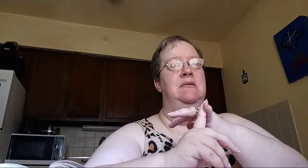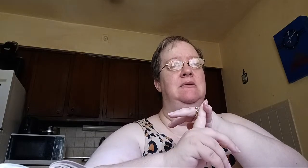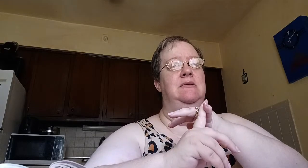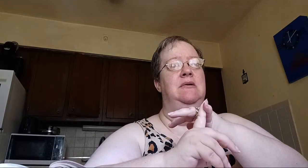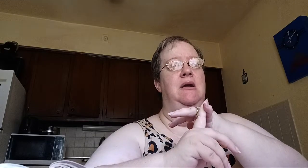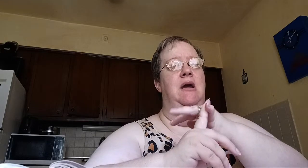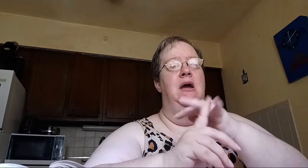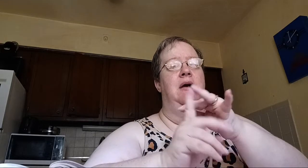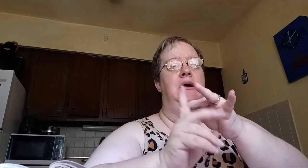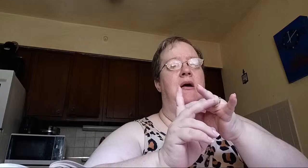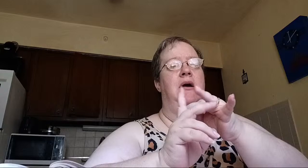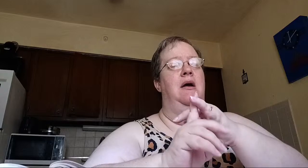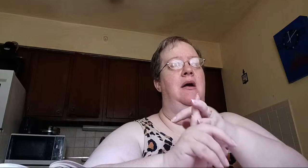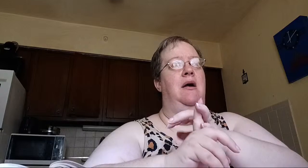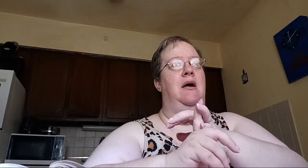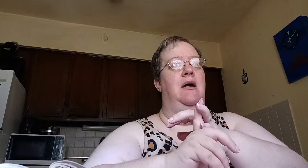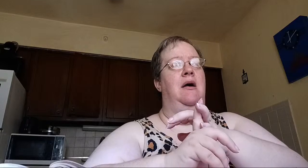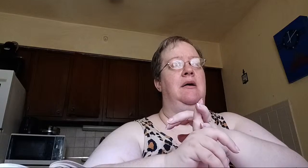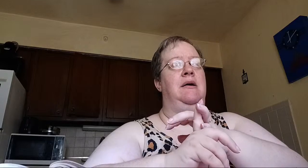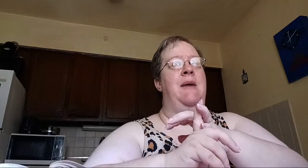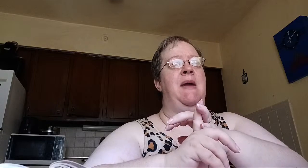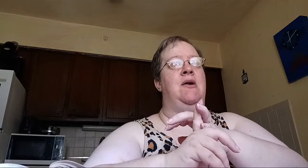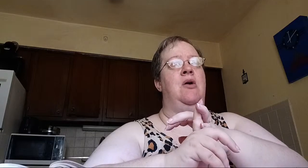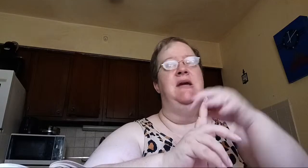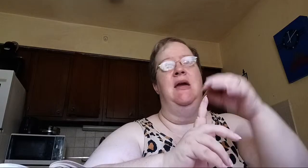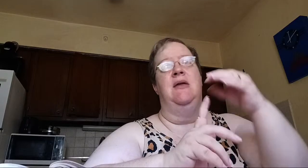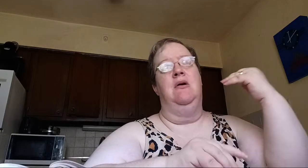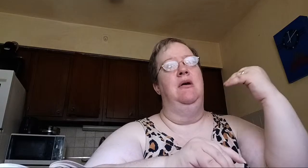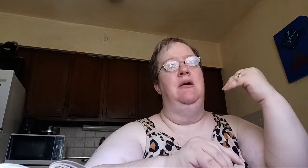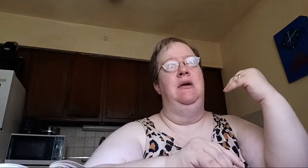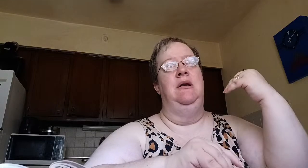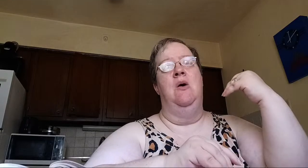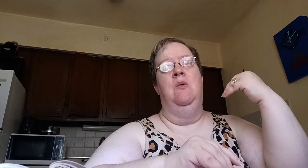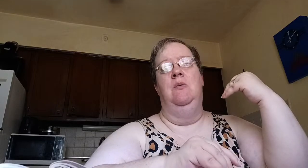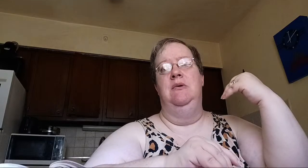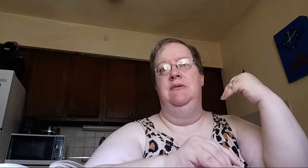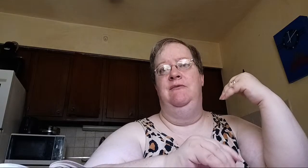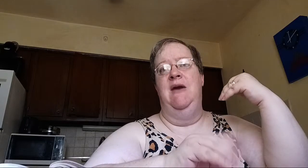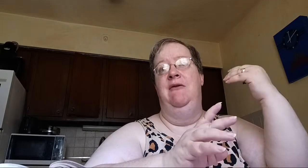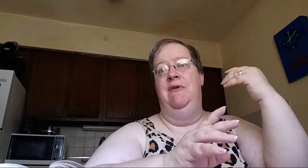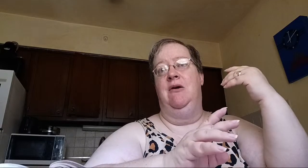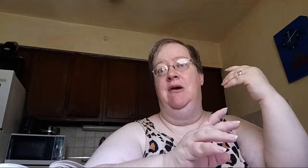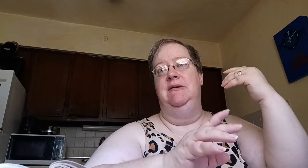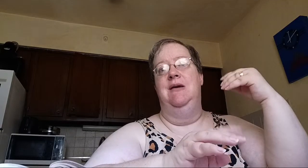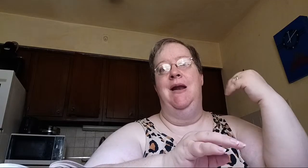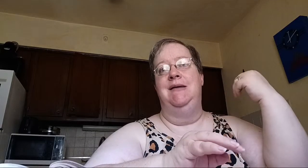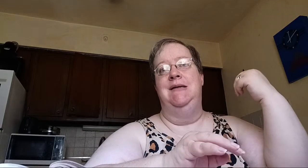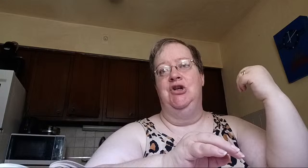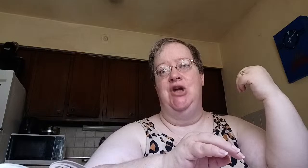get my clothes together, you know, it varies. And I take a shower.